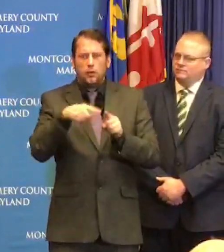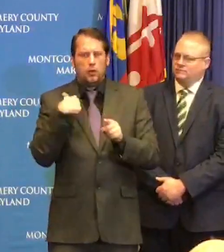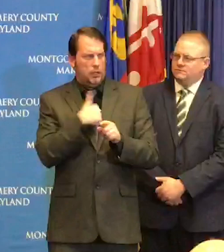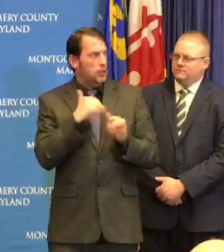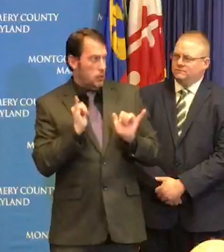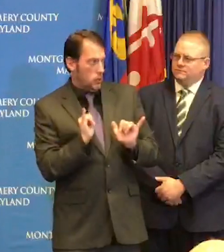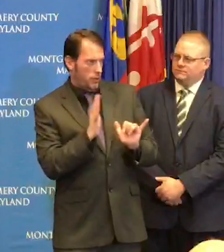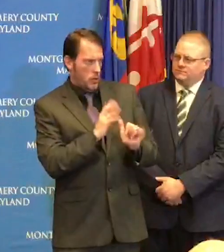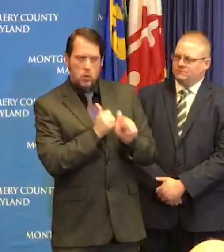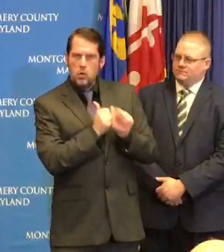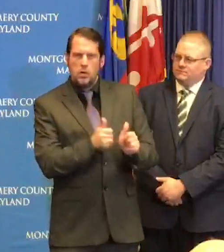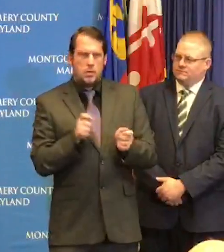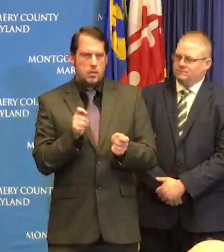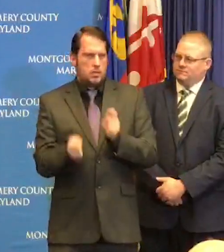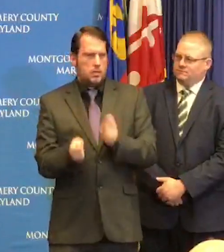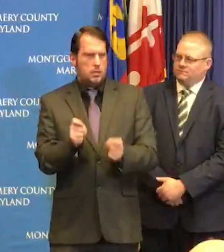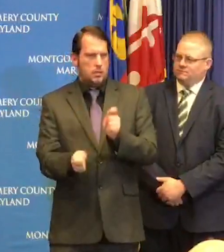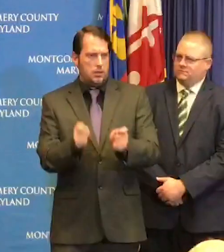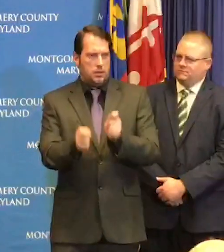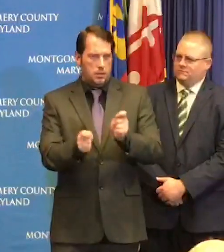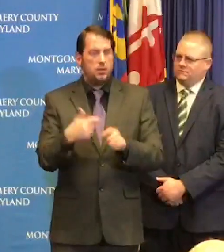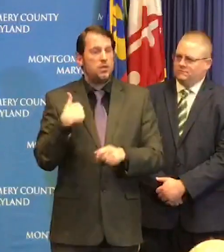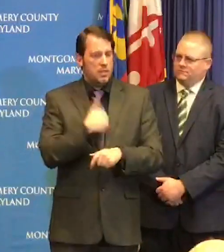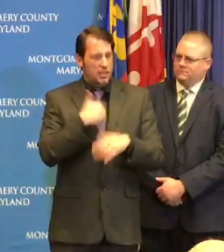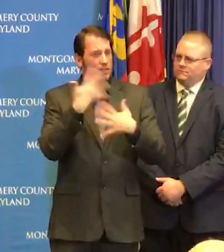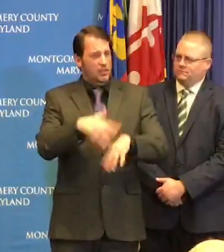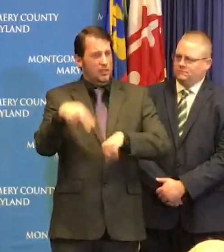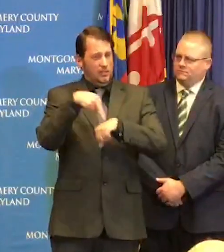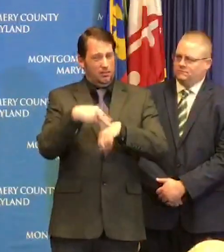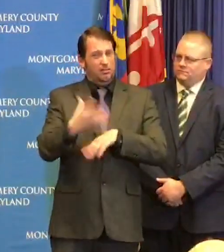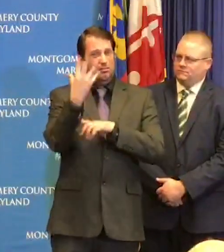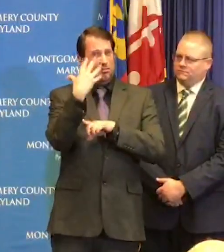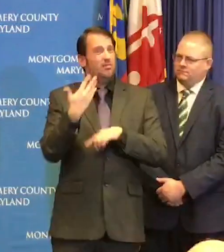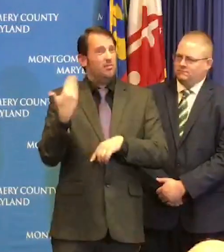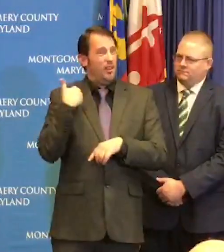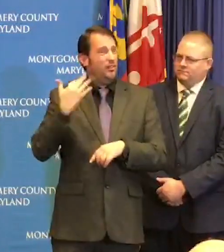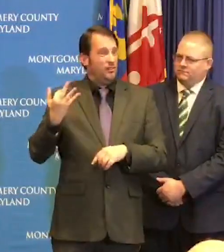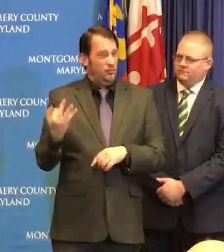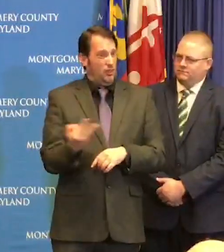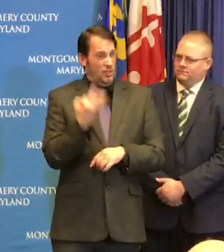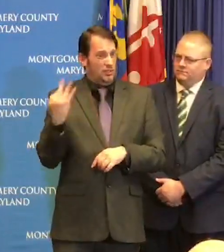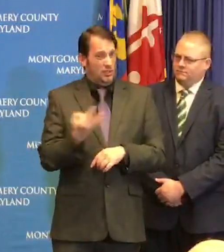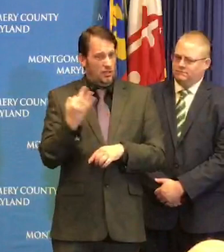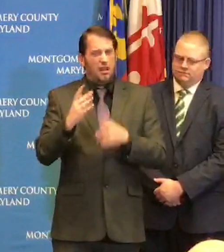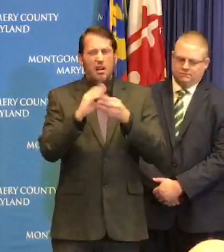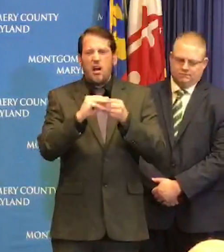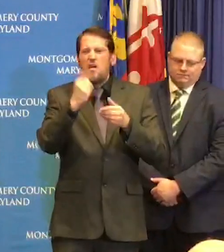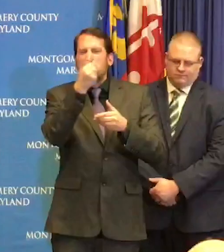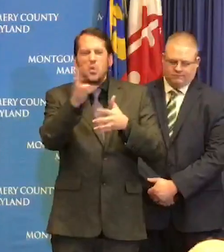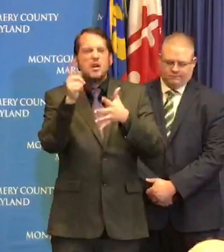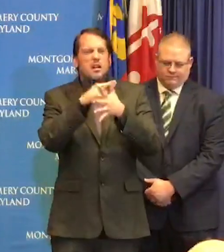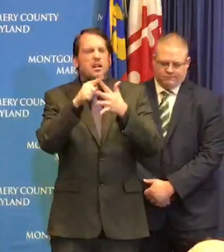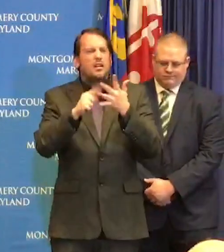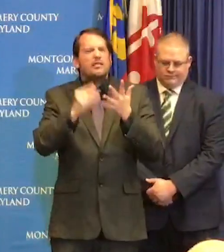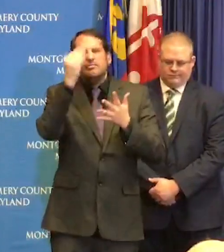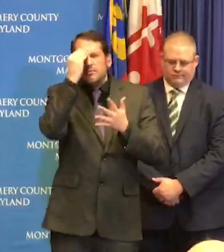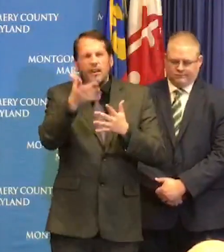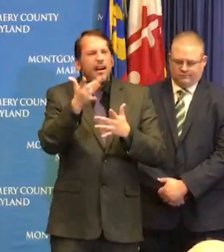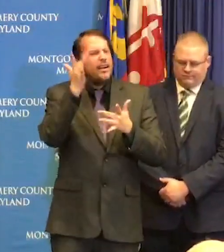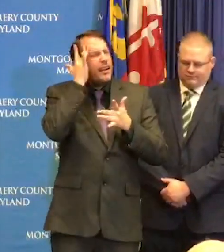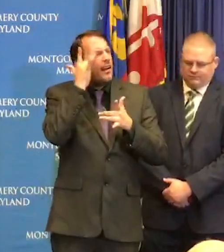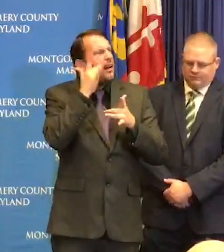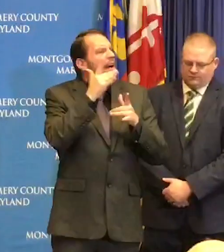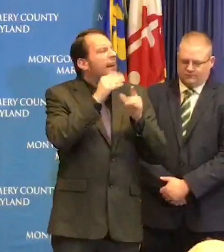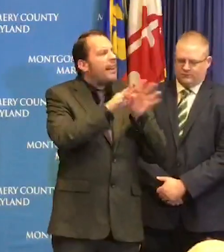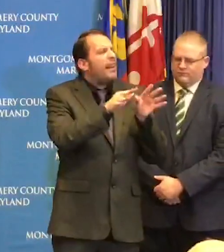we talked about this we talked about our first couple of cases and since then we've seen some new cases I want to emphasize